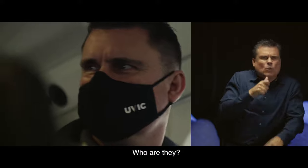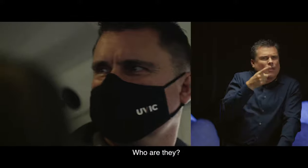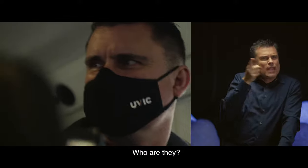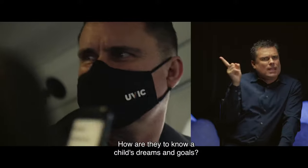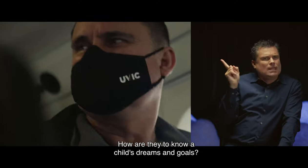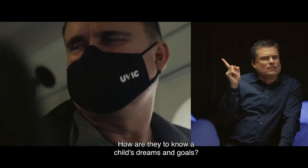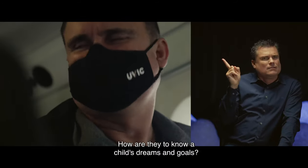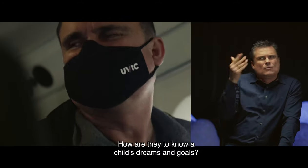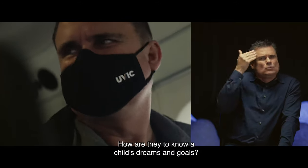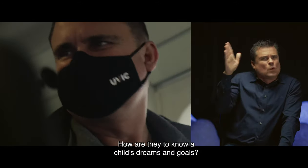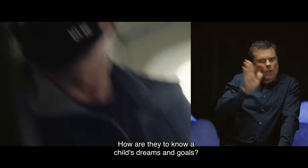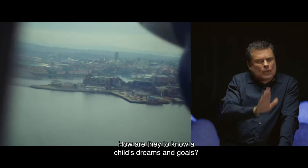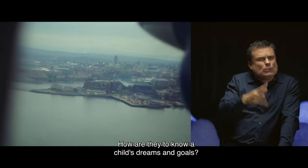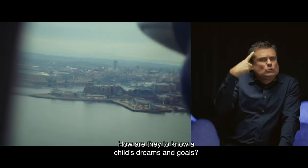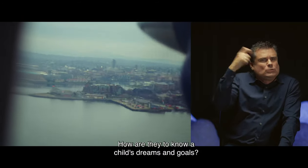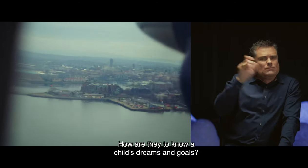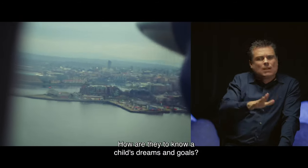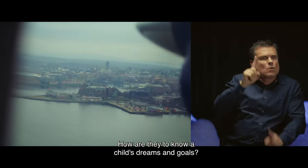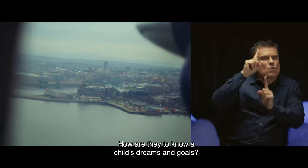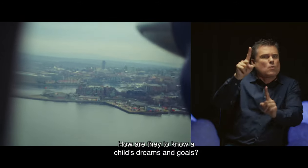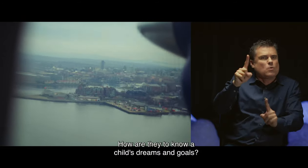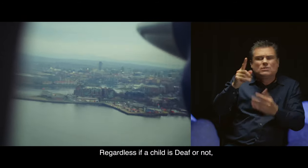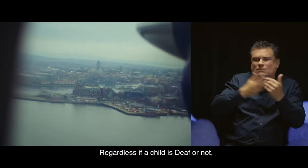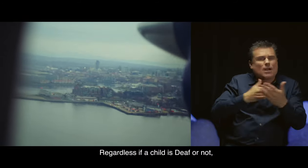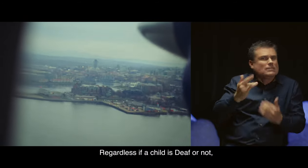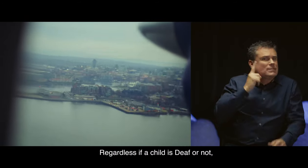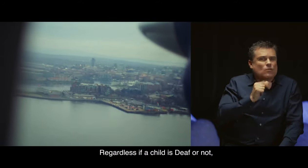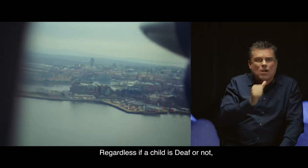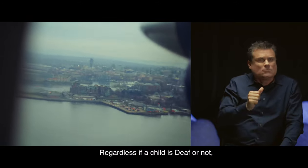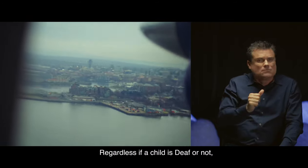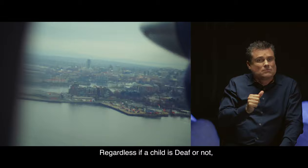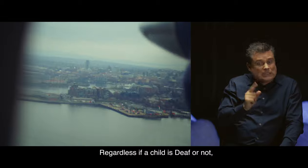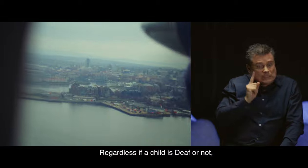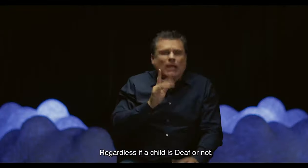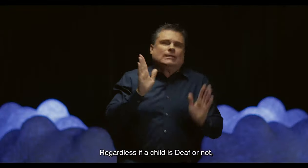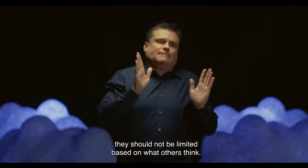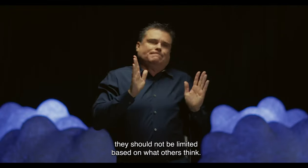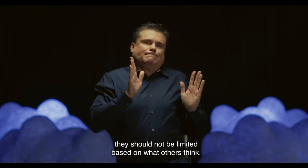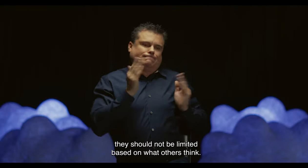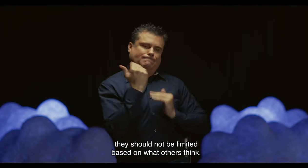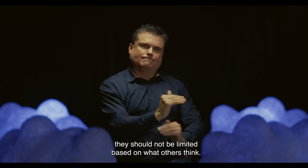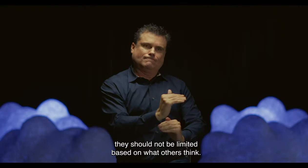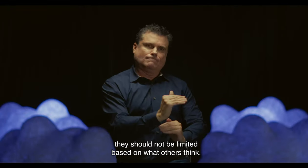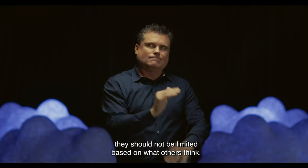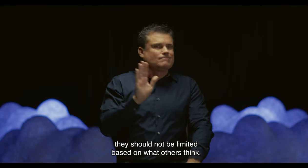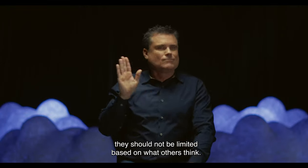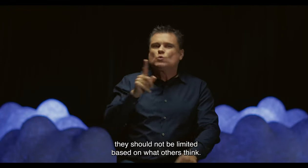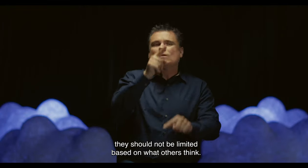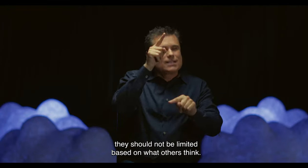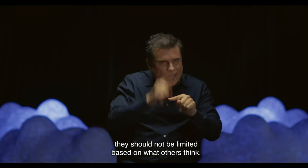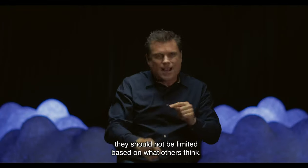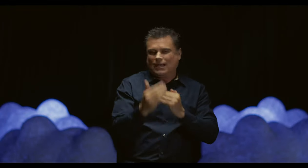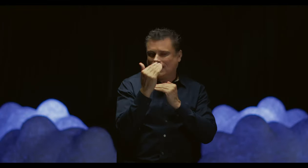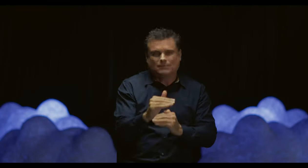Who are they? How are they to know a child's dreams and goals? Regardless if a child is deaf or not, they should not be limited based on what